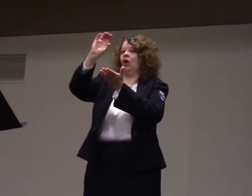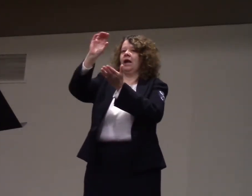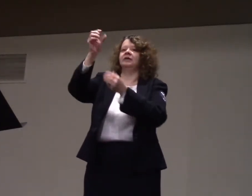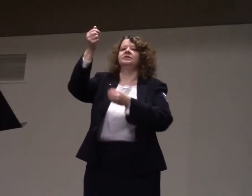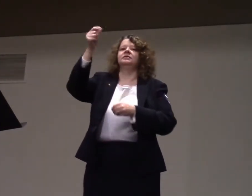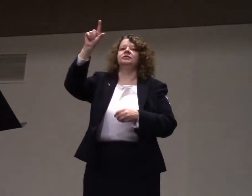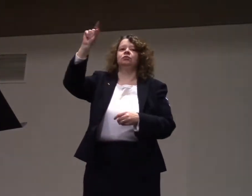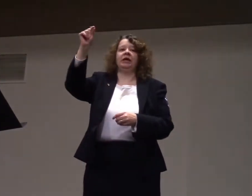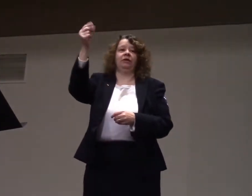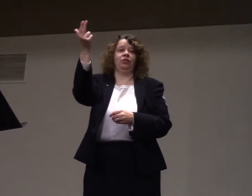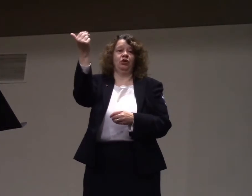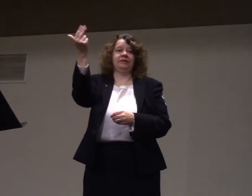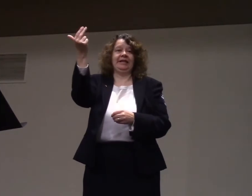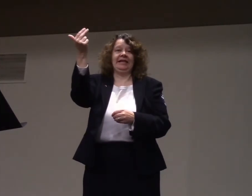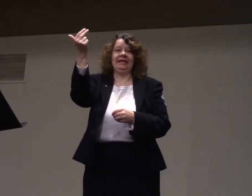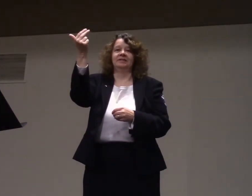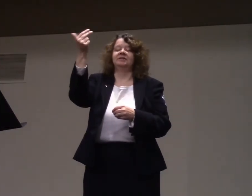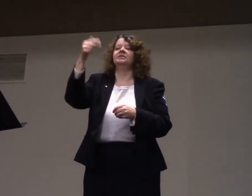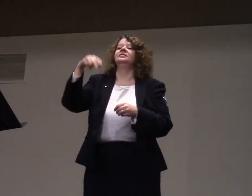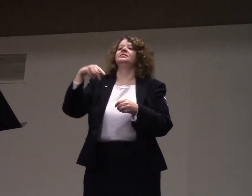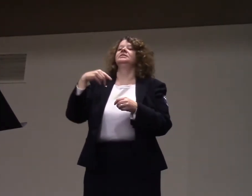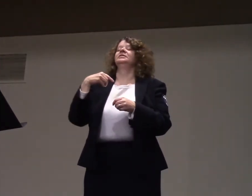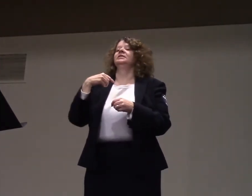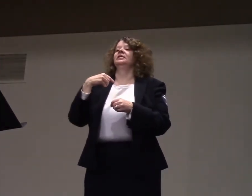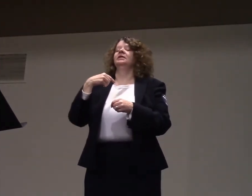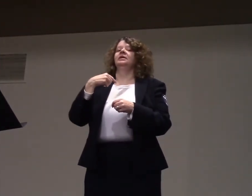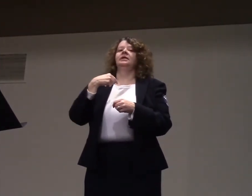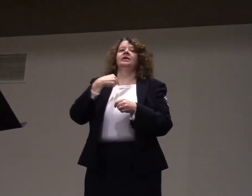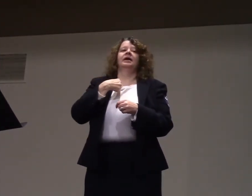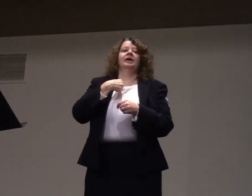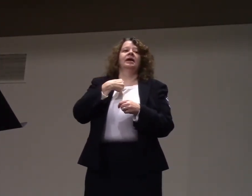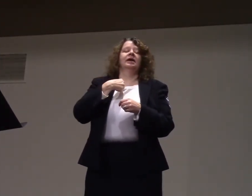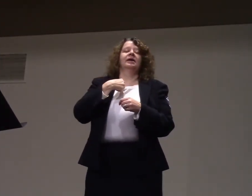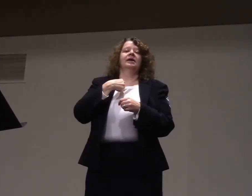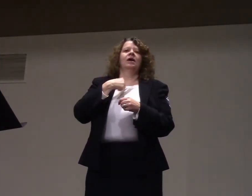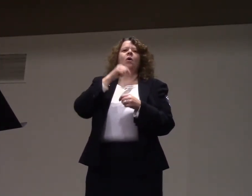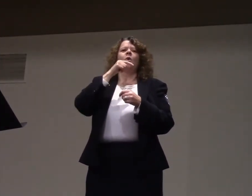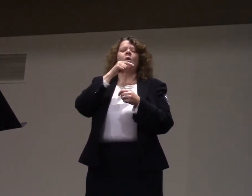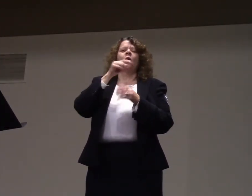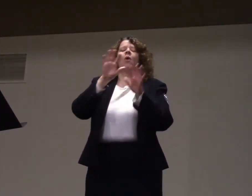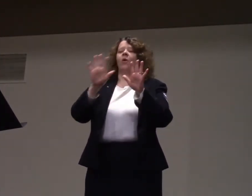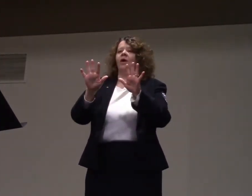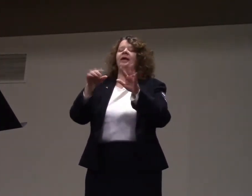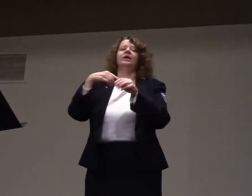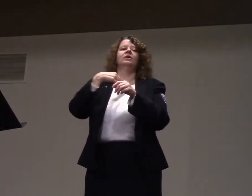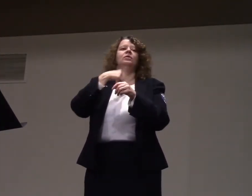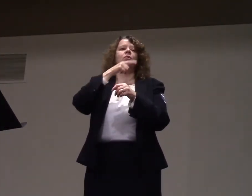I graduated from Concordia. Thanks. 2015. Hold on.